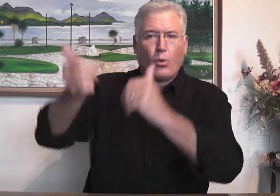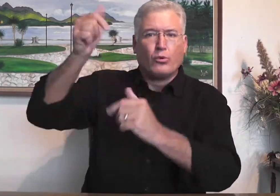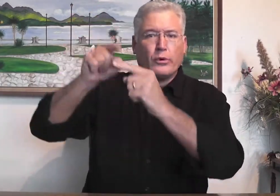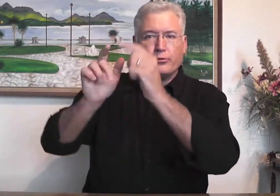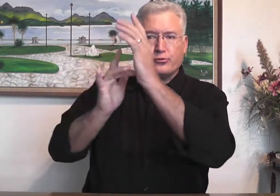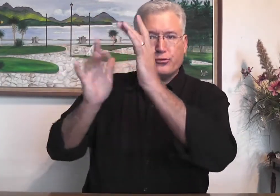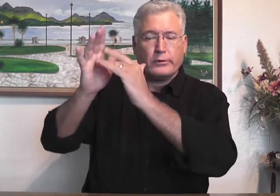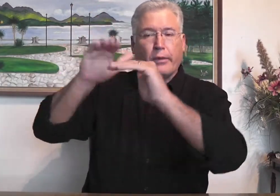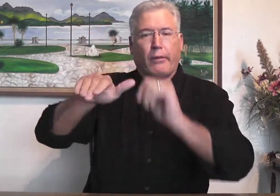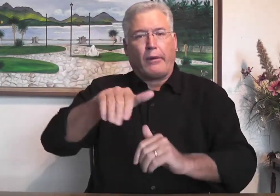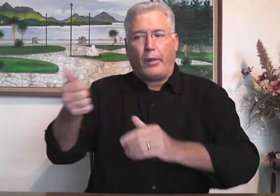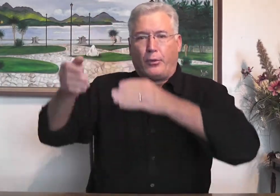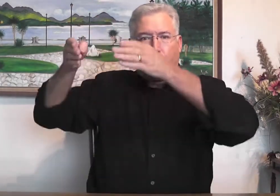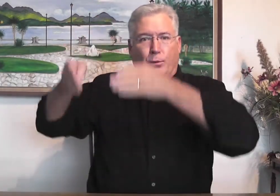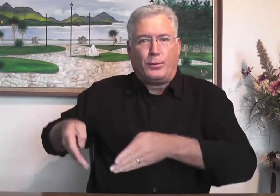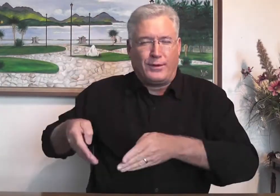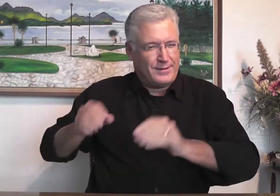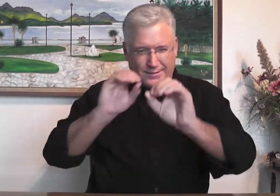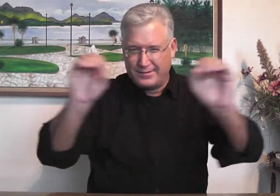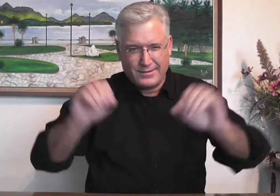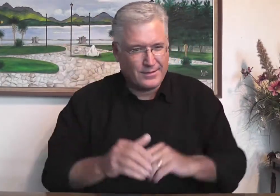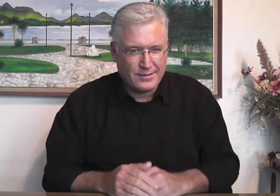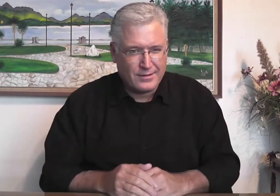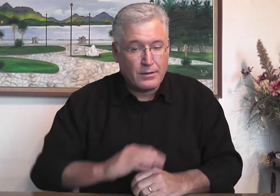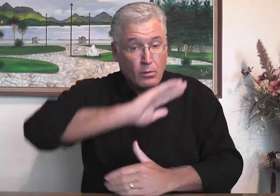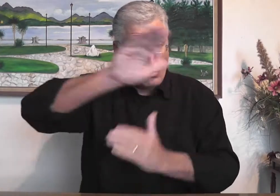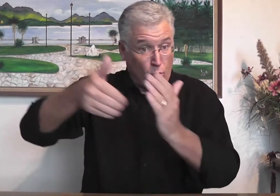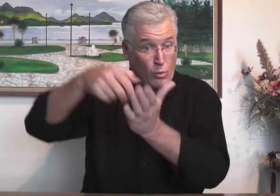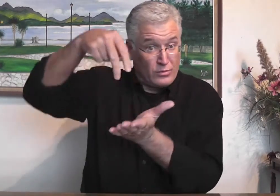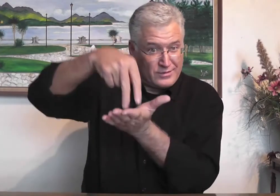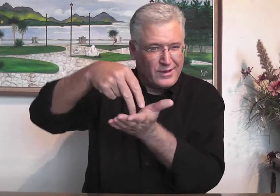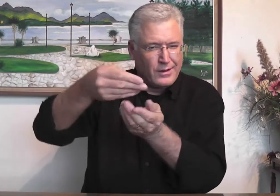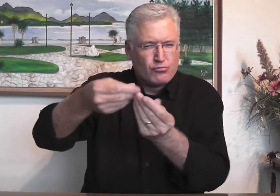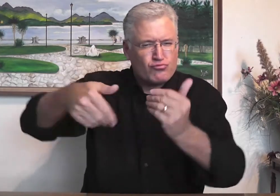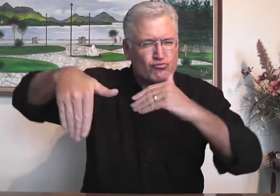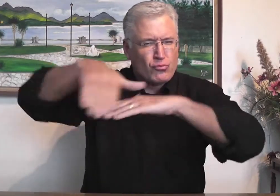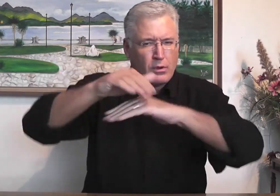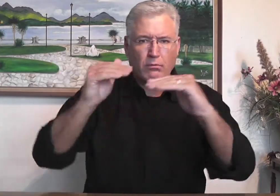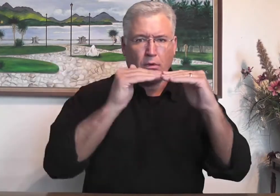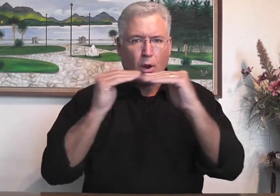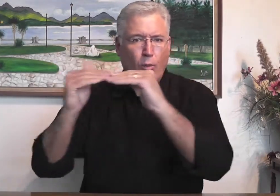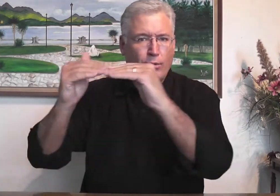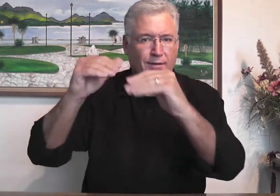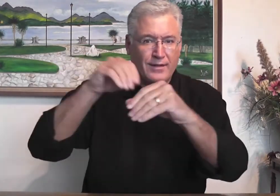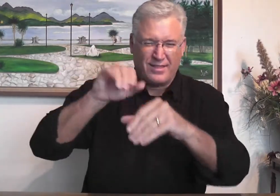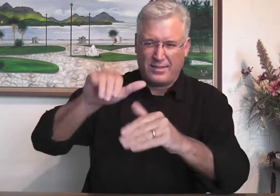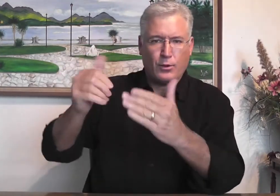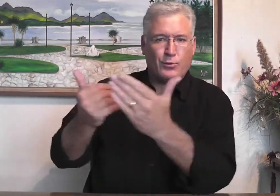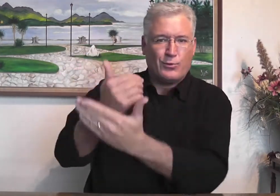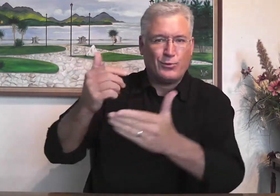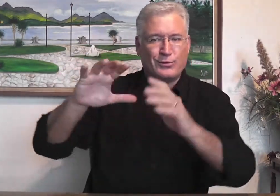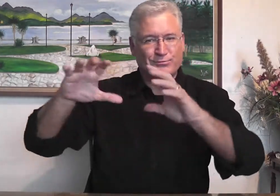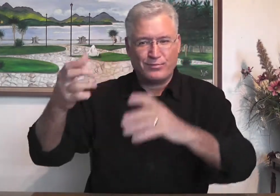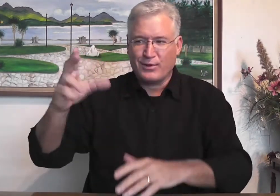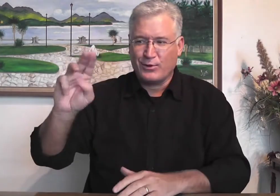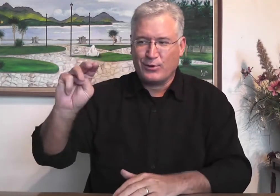So no one person who believes in Christ is different from another. We are all on equal standing,